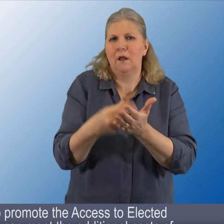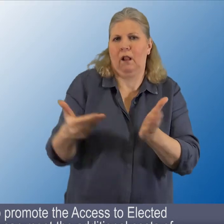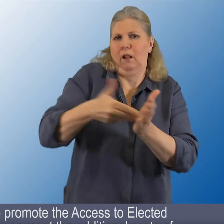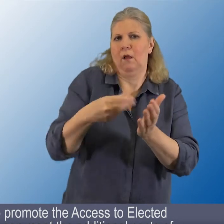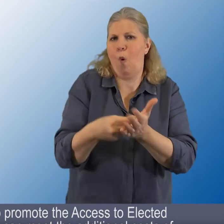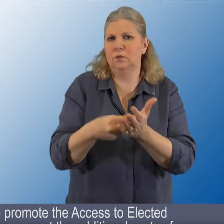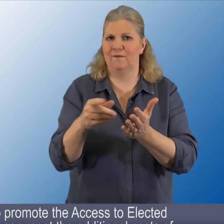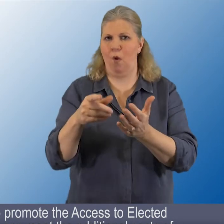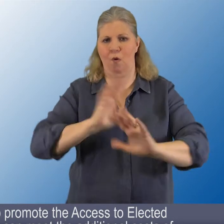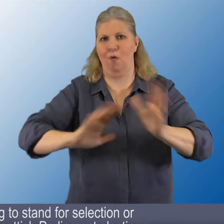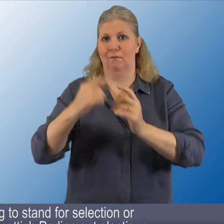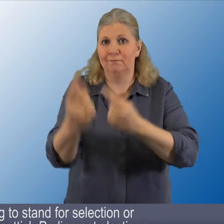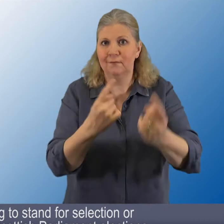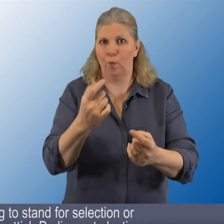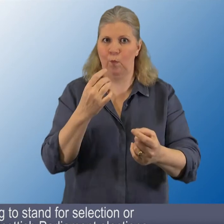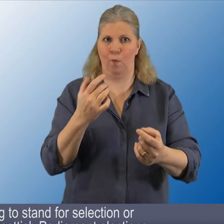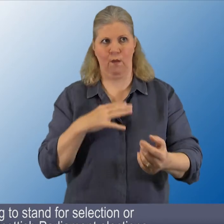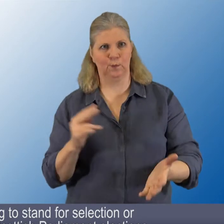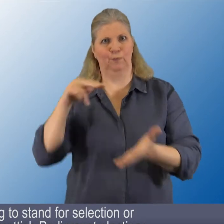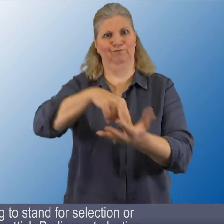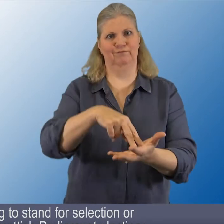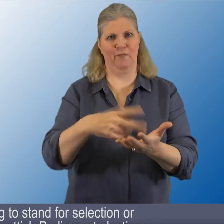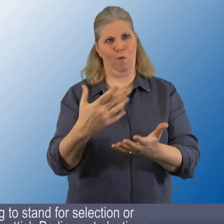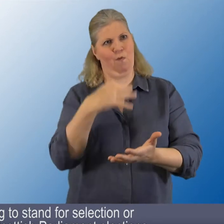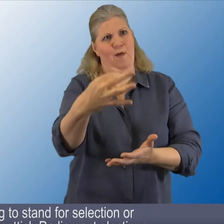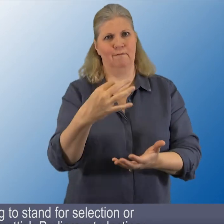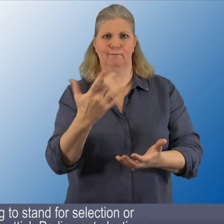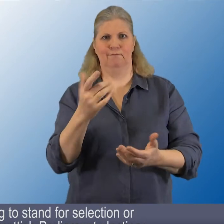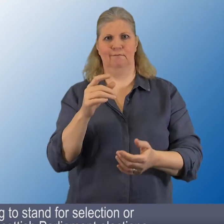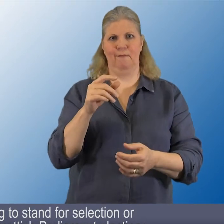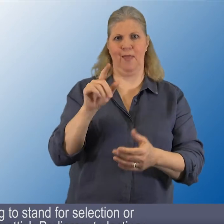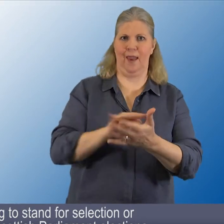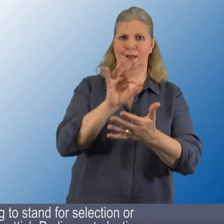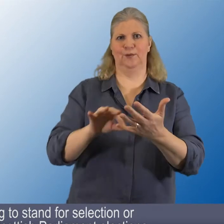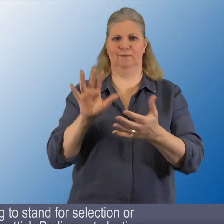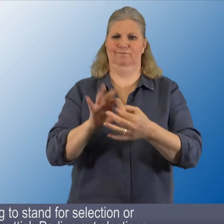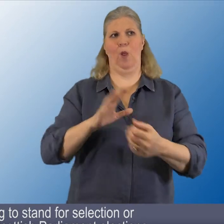BSL users wishing to stand for selection or election in local or Scottish Parliament elections.